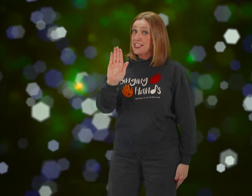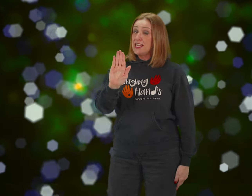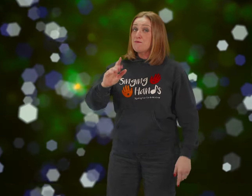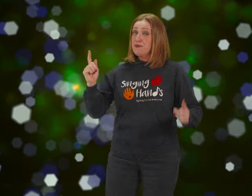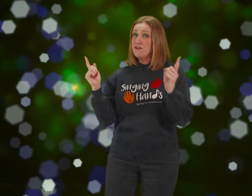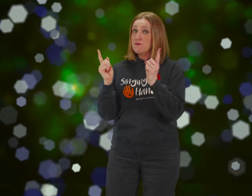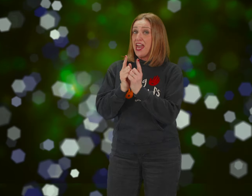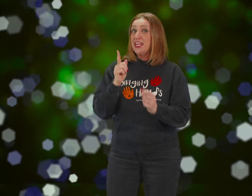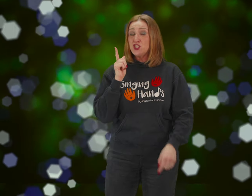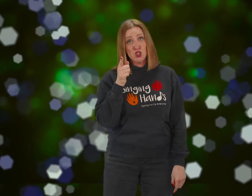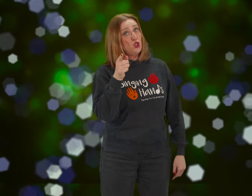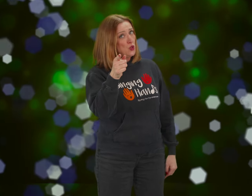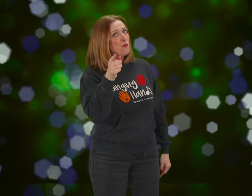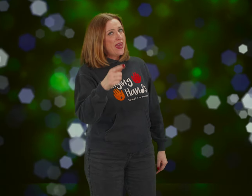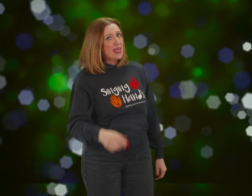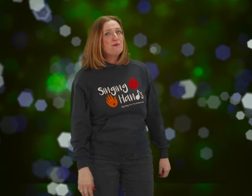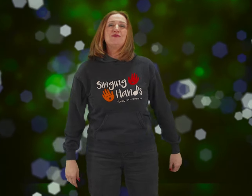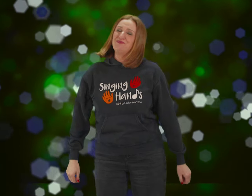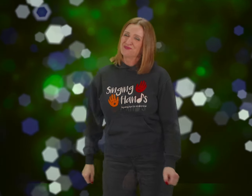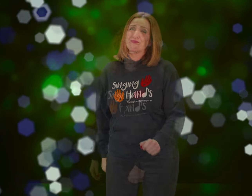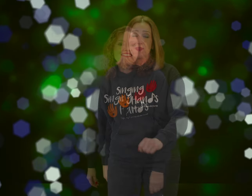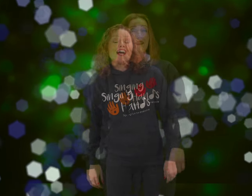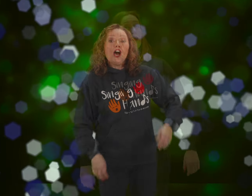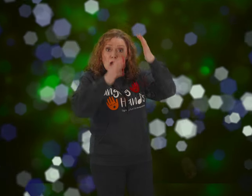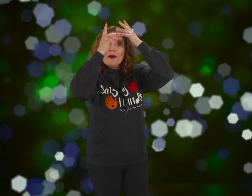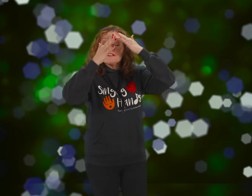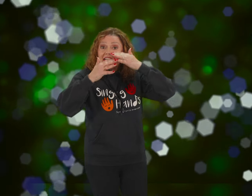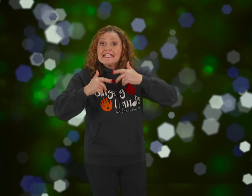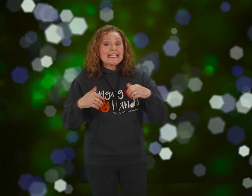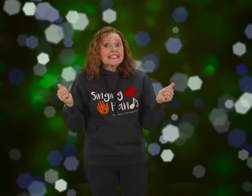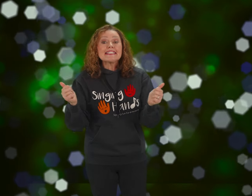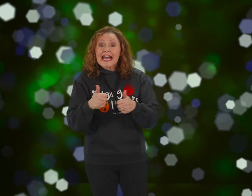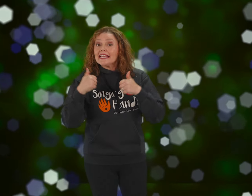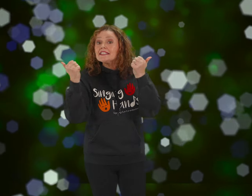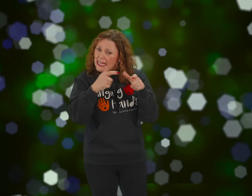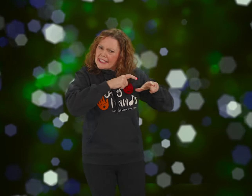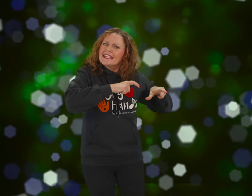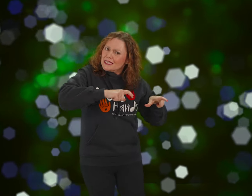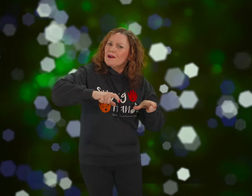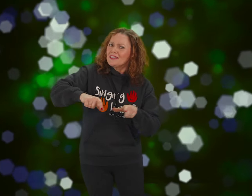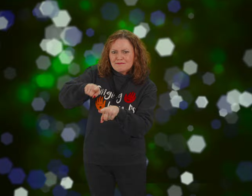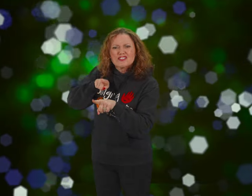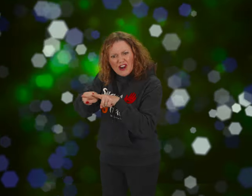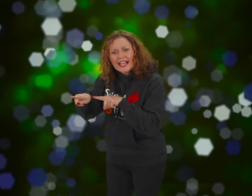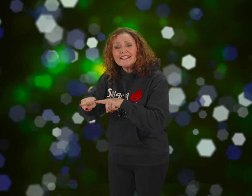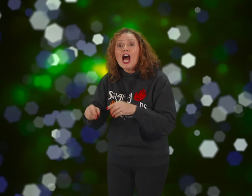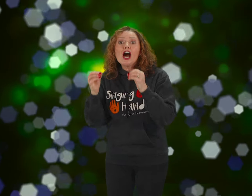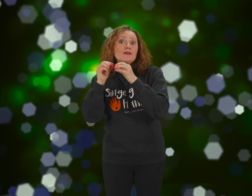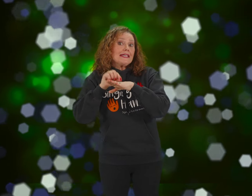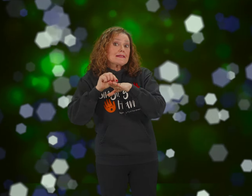keep me from getting to you, babe When the rainy days are dying Gotta keep on, keep on trying All the bees